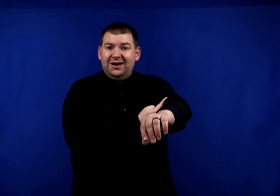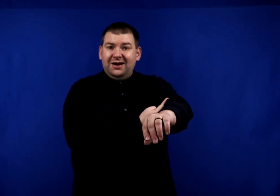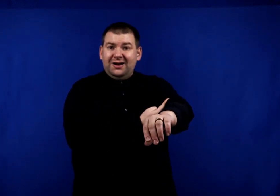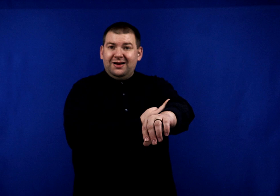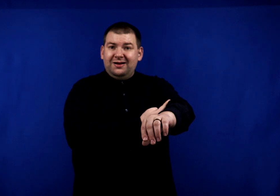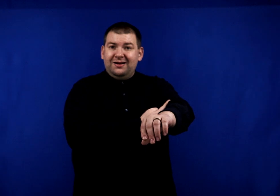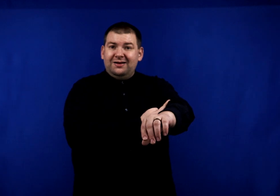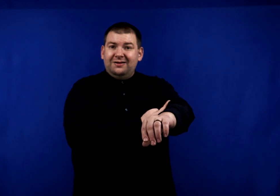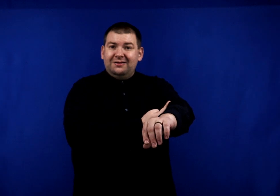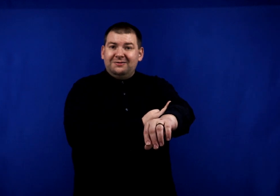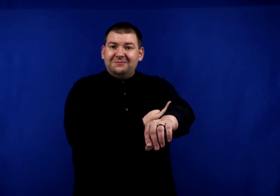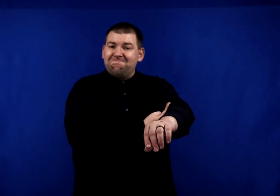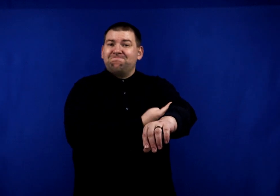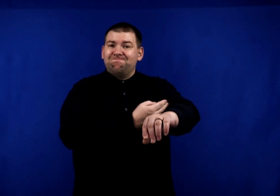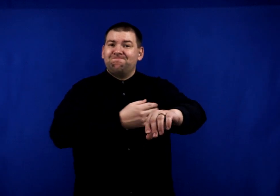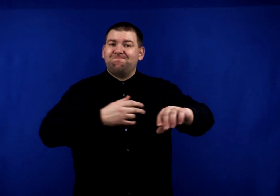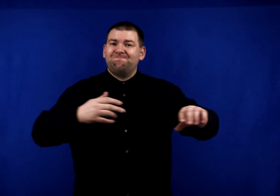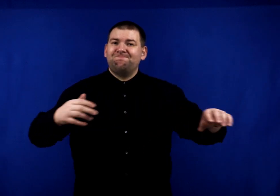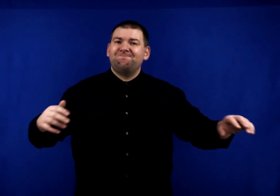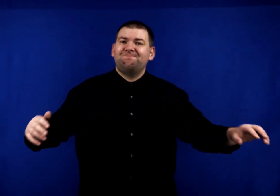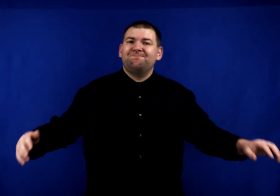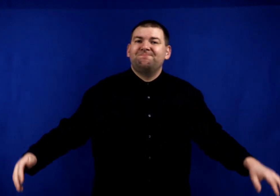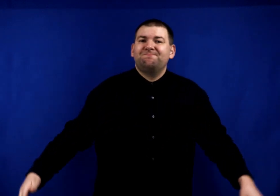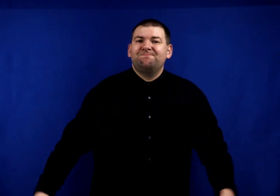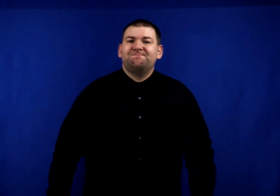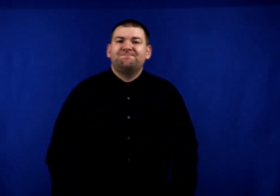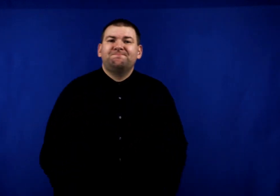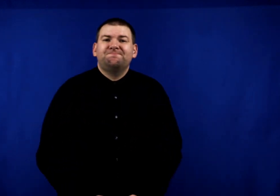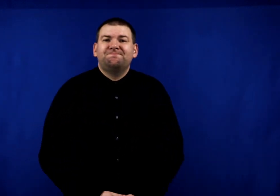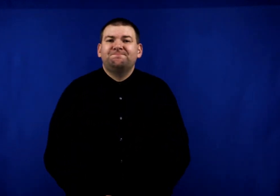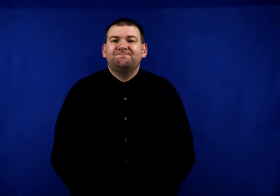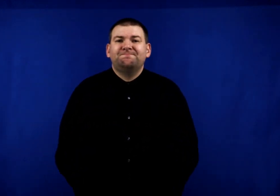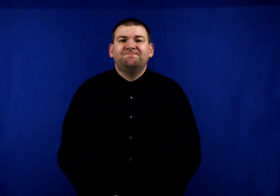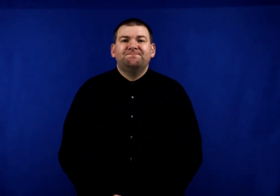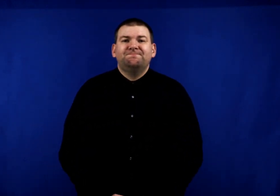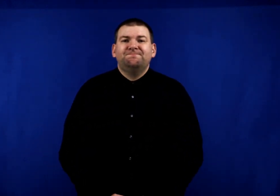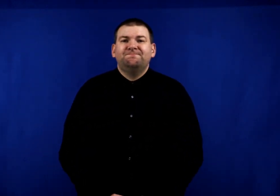information, www.fema.org